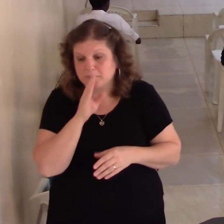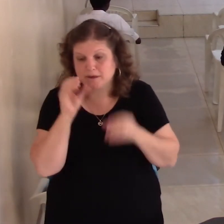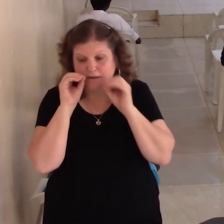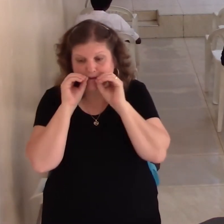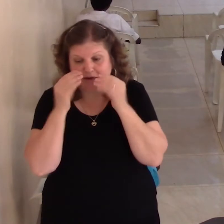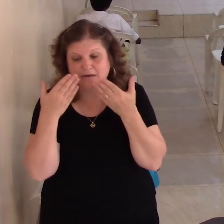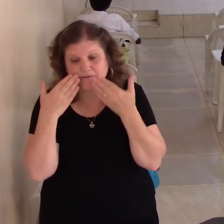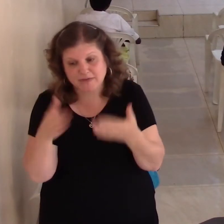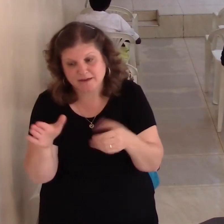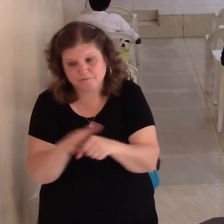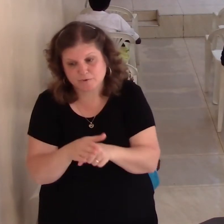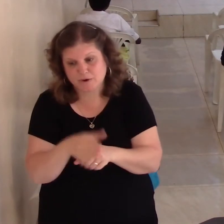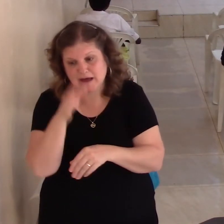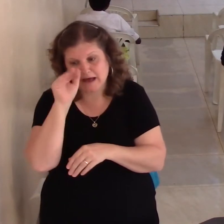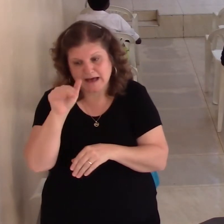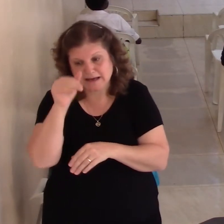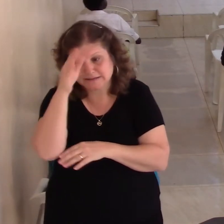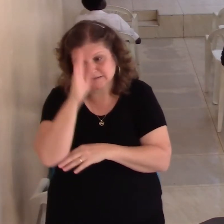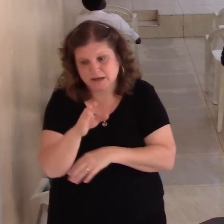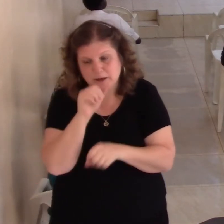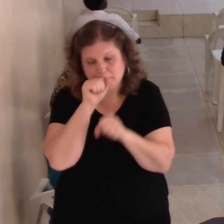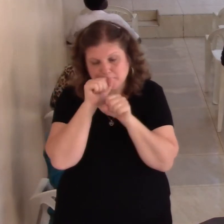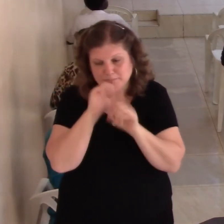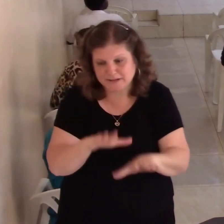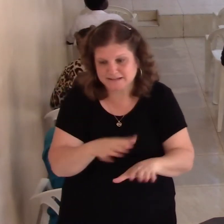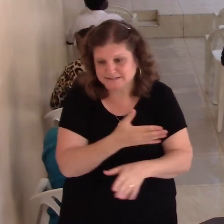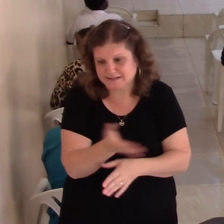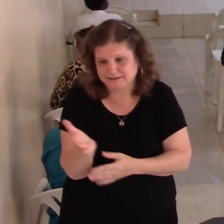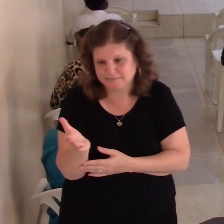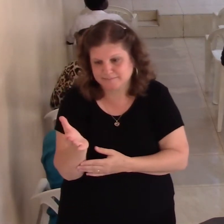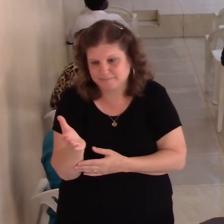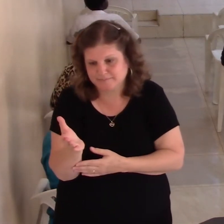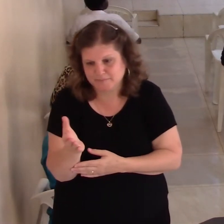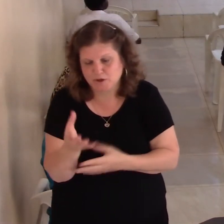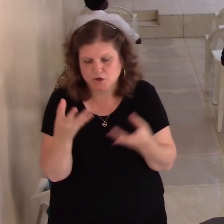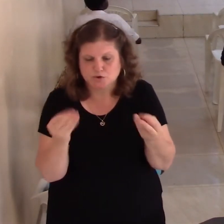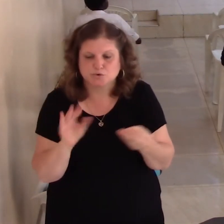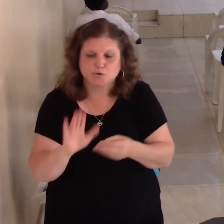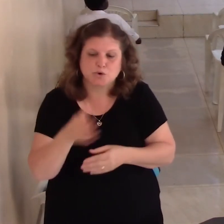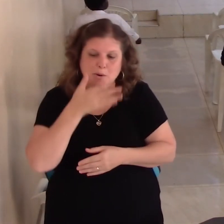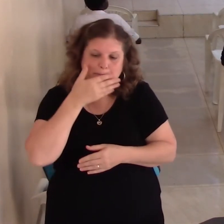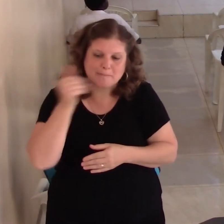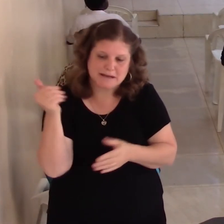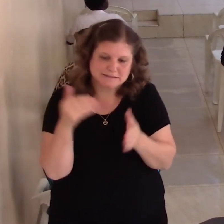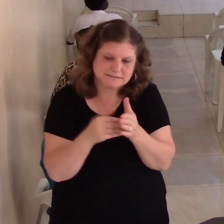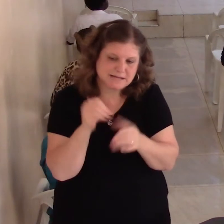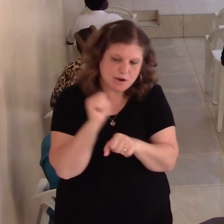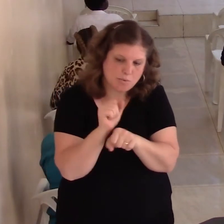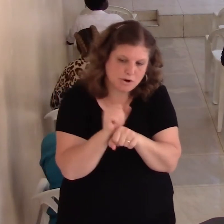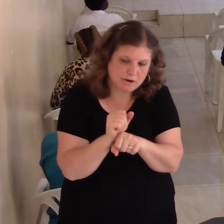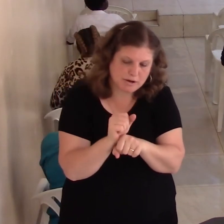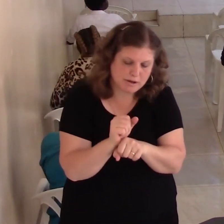and do your best at work. Lord, help me to be the best employee then. Lord, help me to work hard. Help me to be this way.